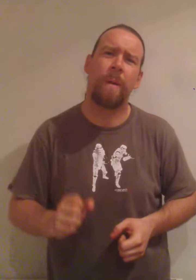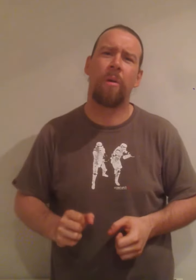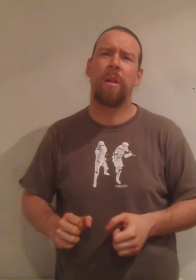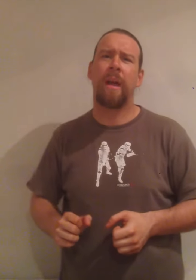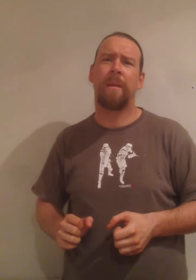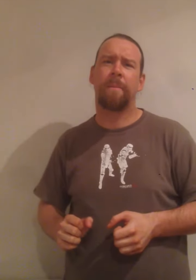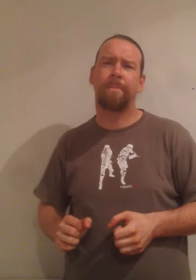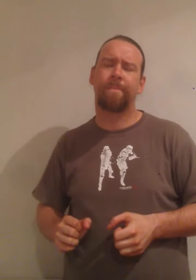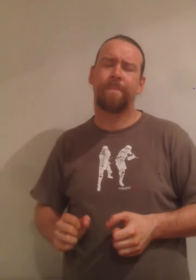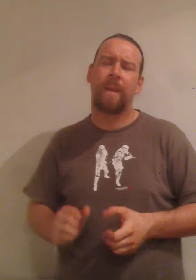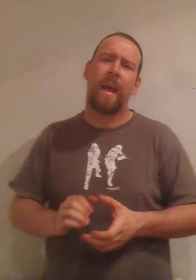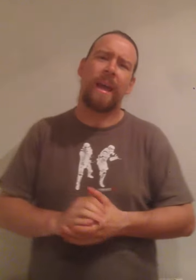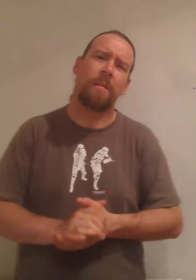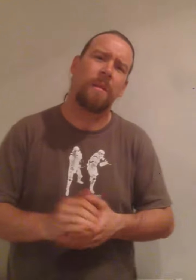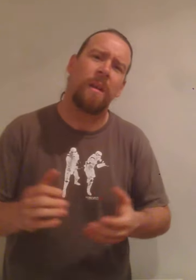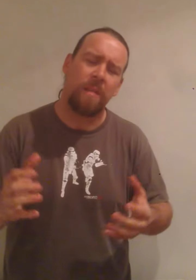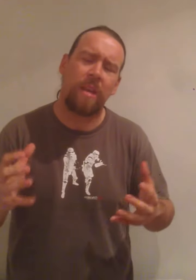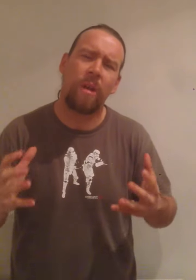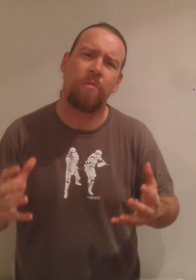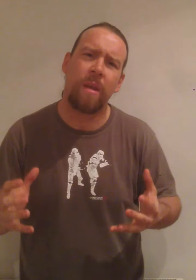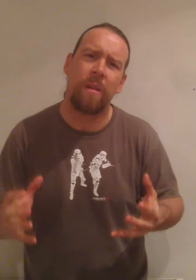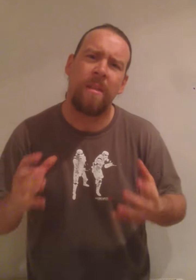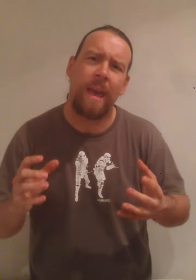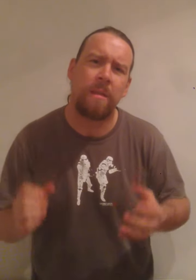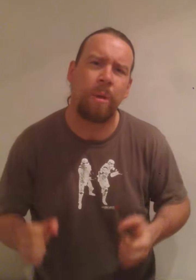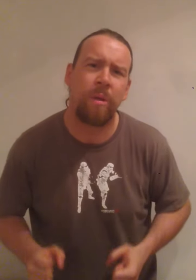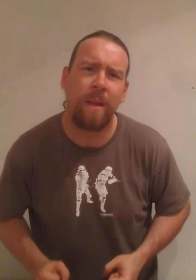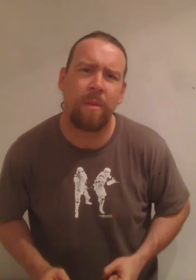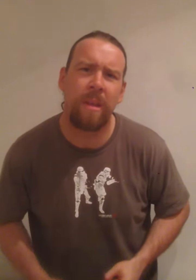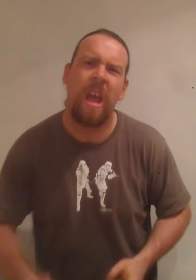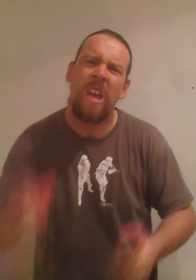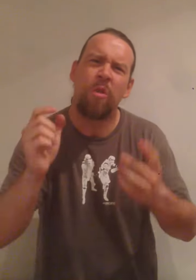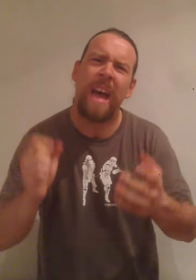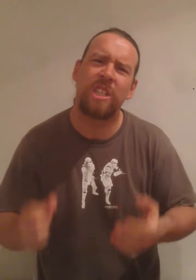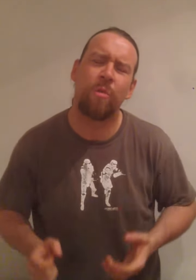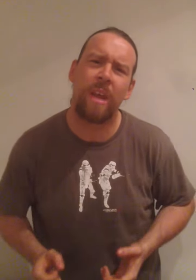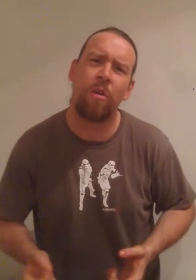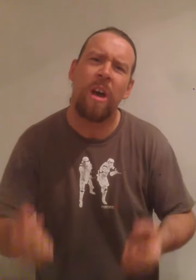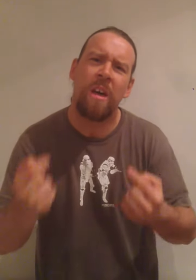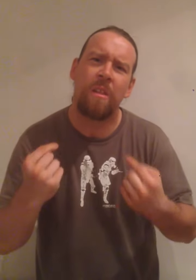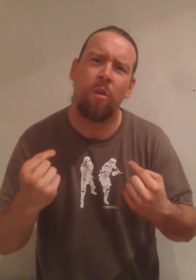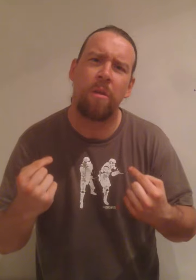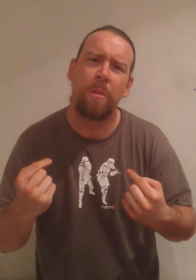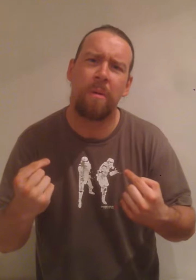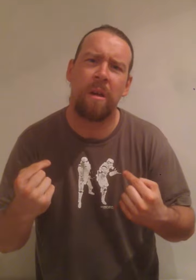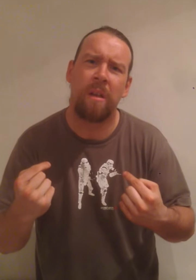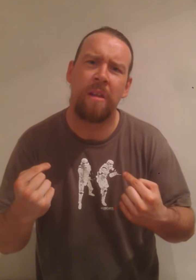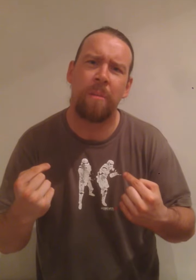belt on the line. Against the greatest wrestler that SWE has ever seen. Your national hero. The lowland superstar Glendon